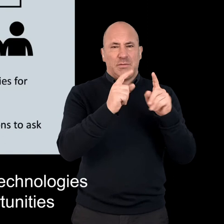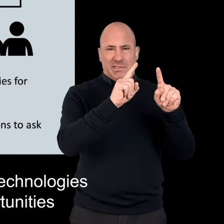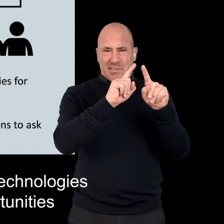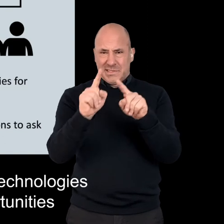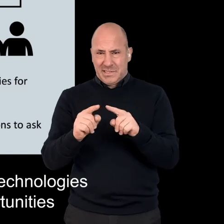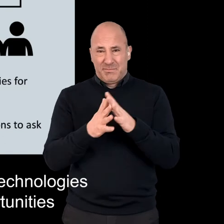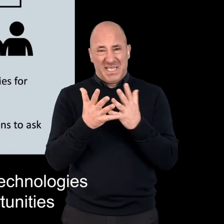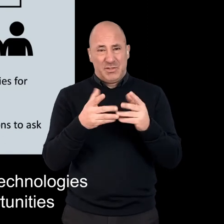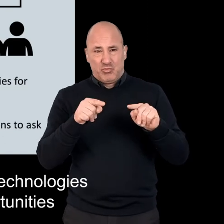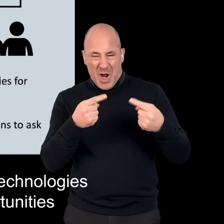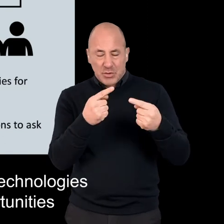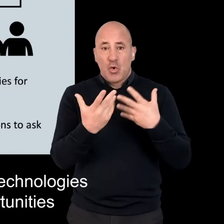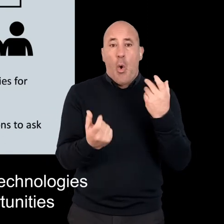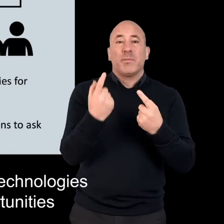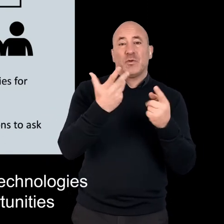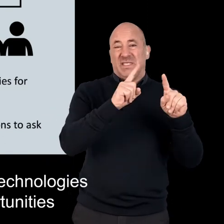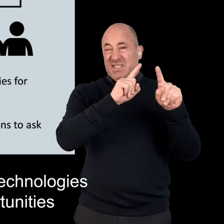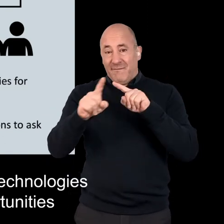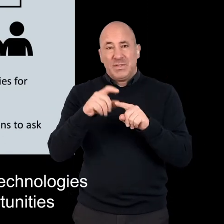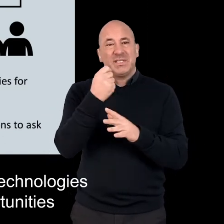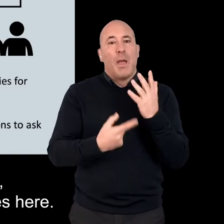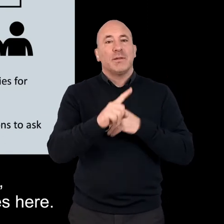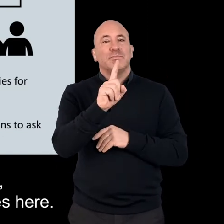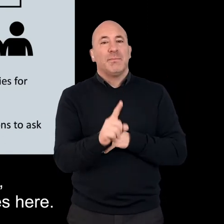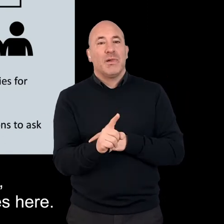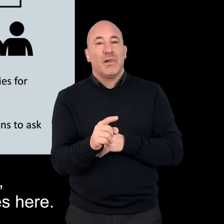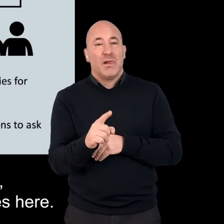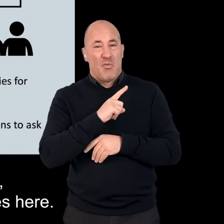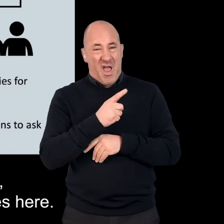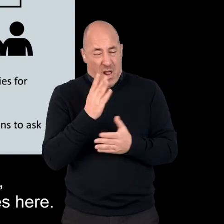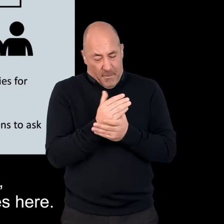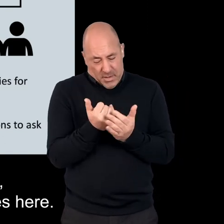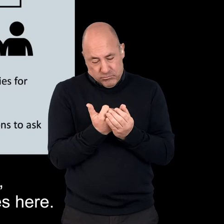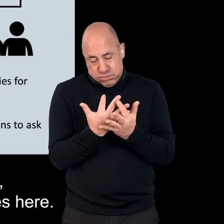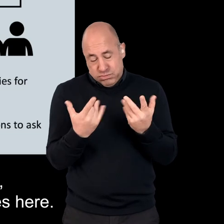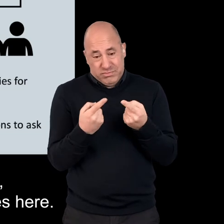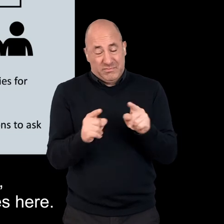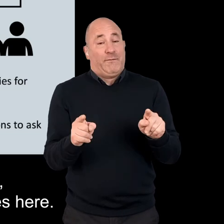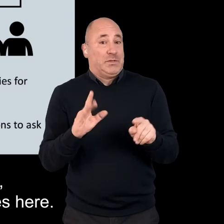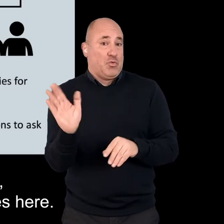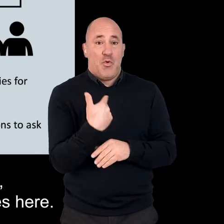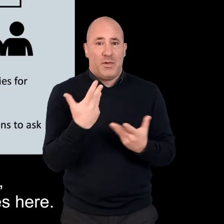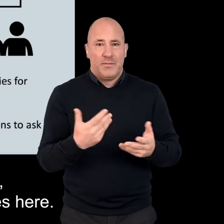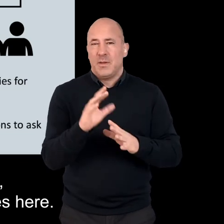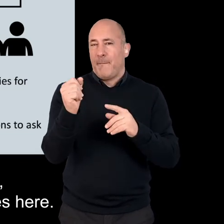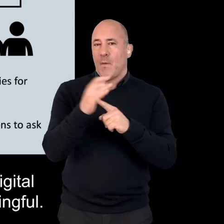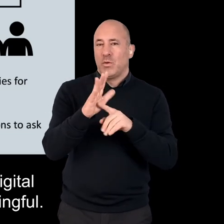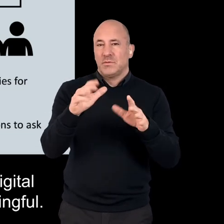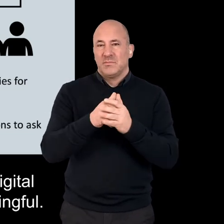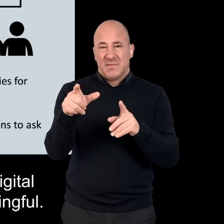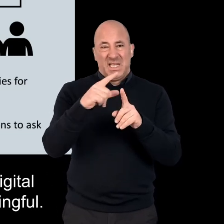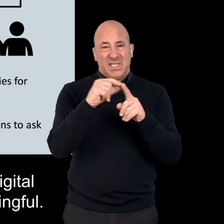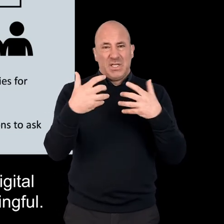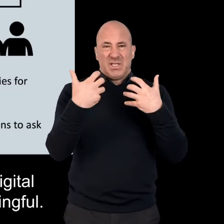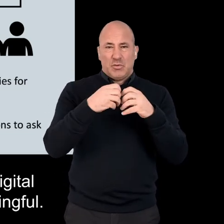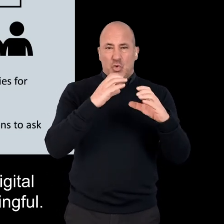technologies might present challenges or opportunities for different disabled people. So there are many differences here. And importantly,